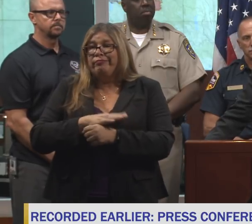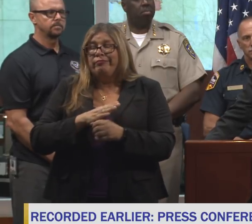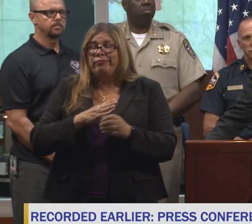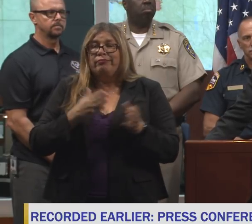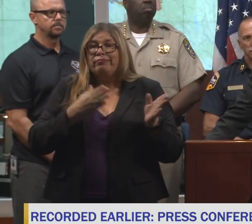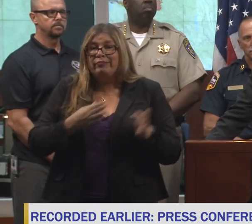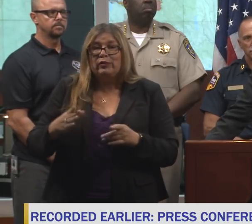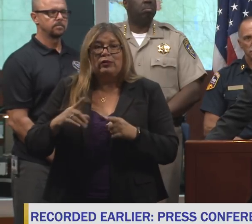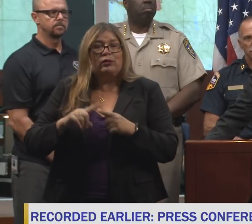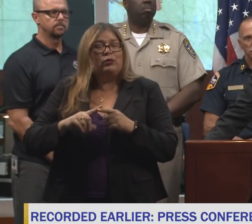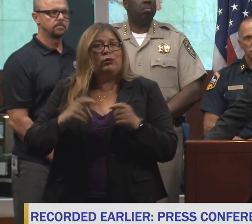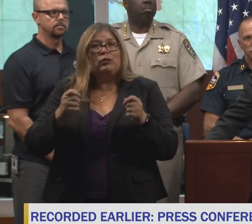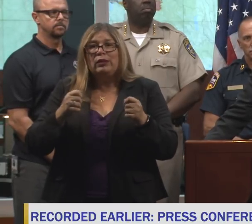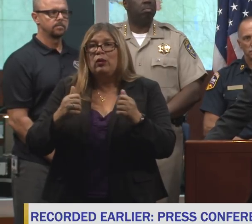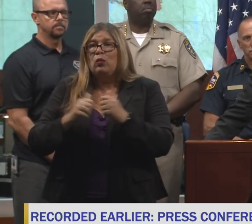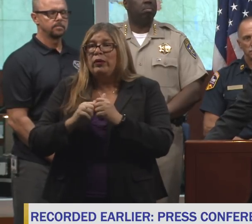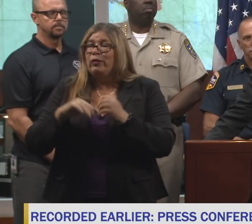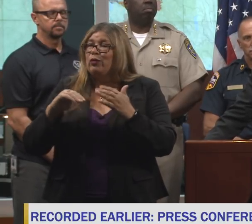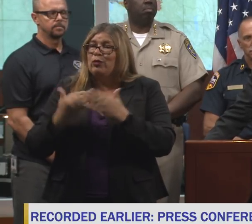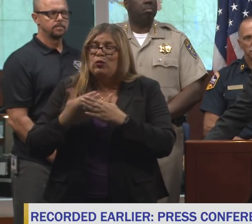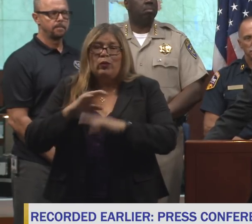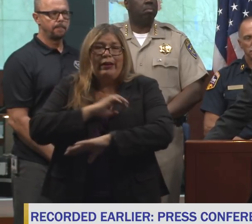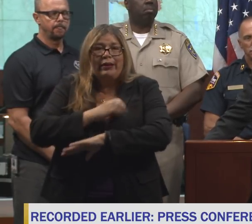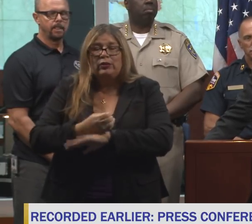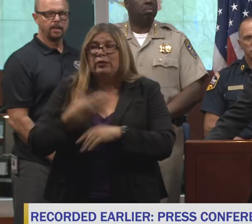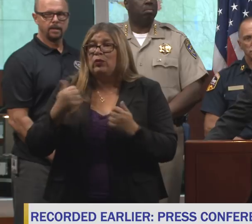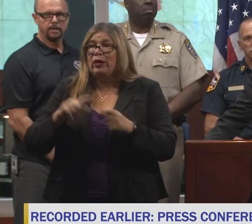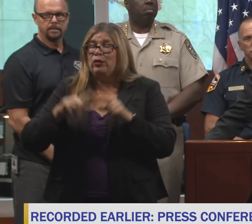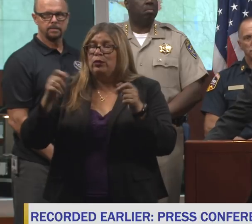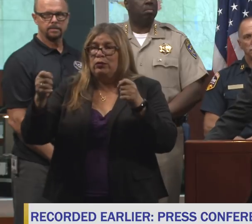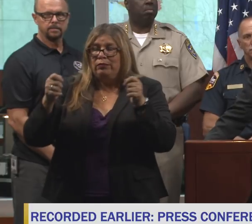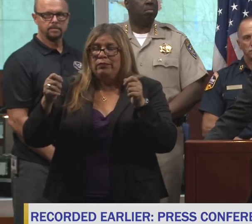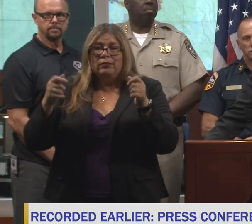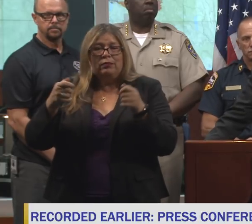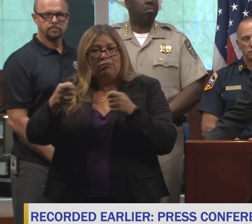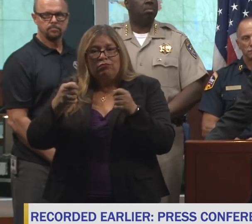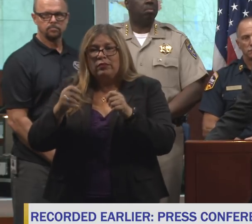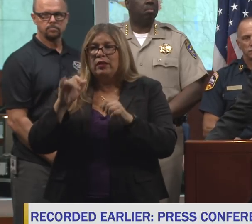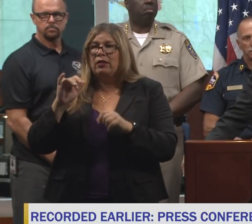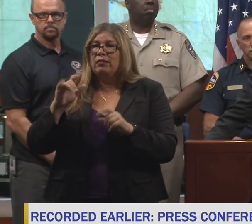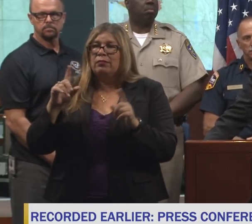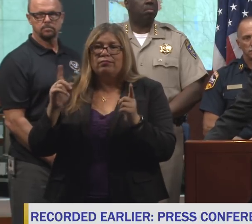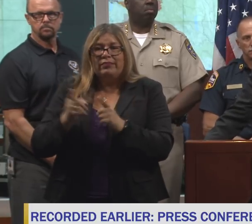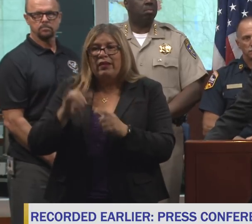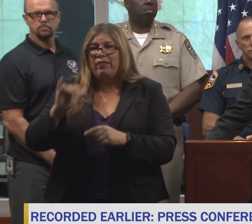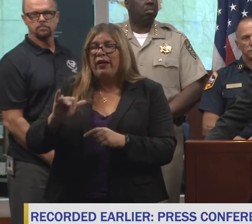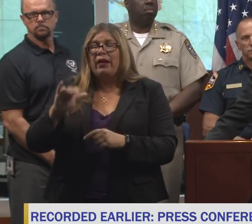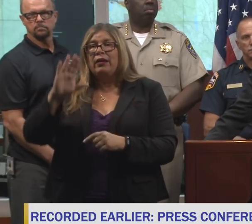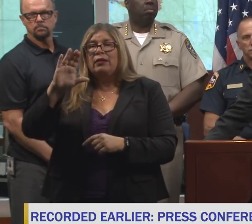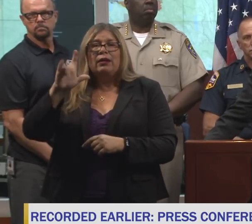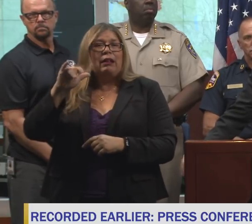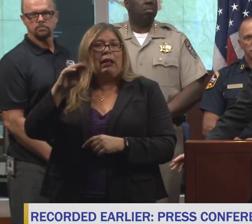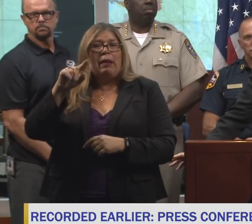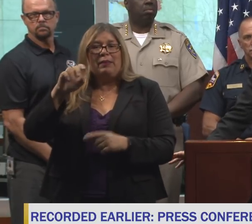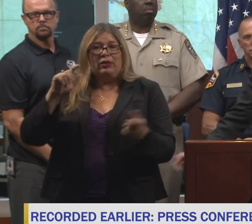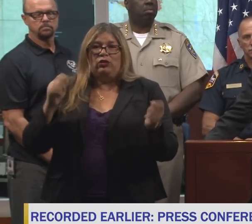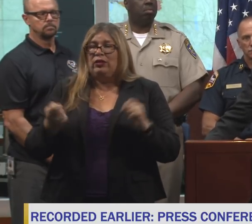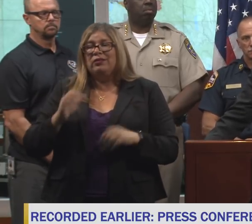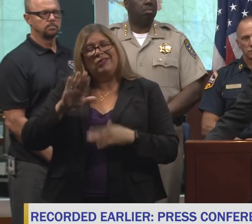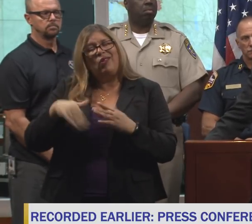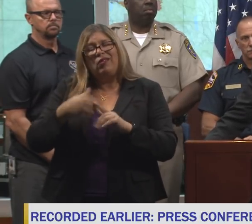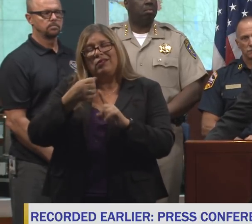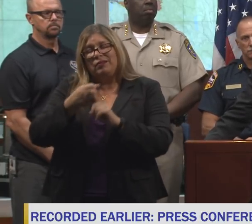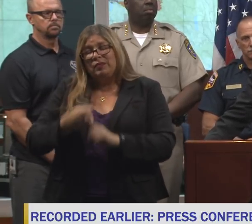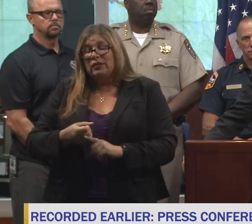renewable energy and mitigate climate change could be adversely affected. So these are all the issues that the legislature